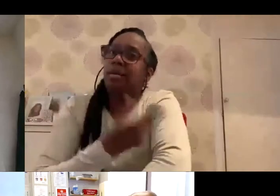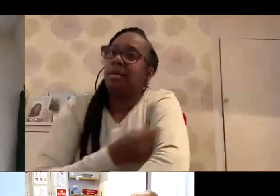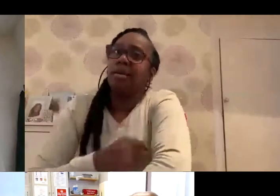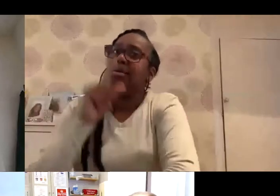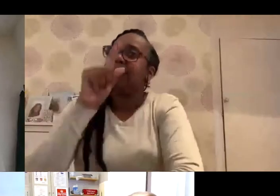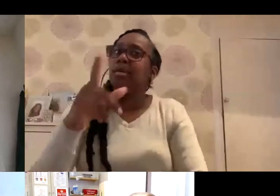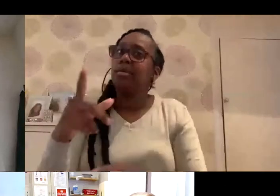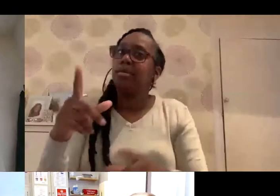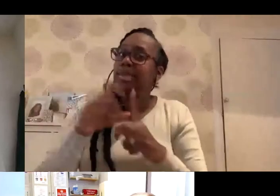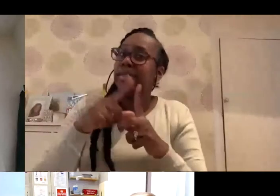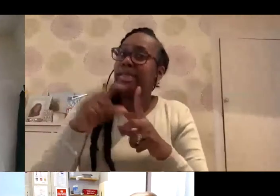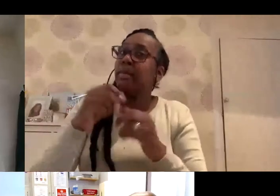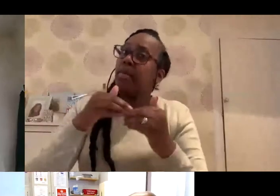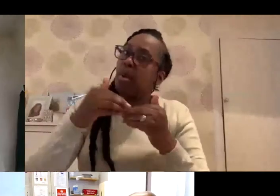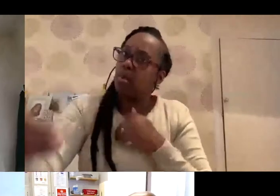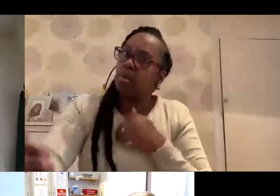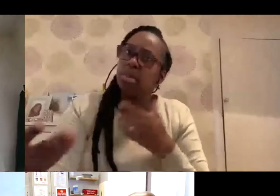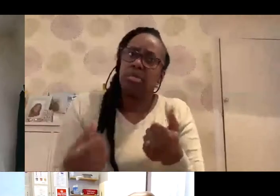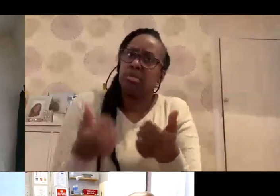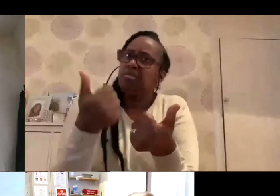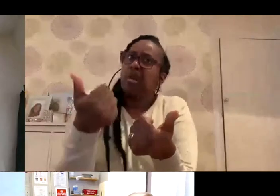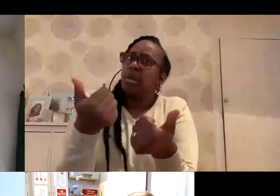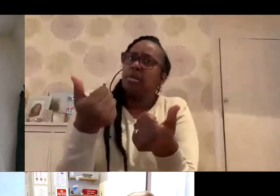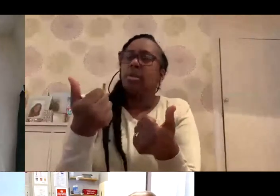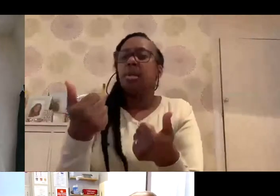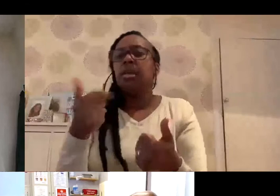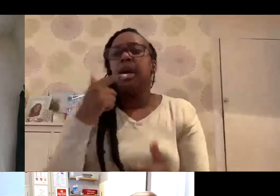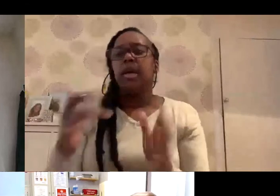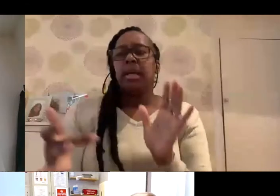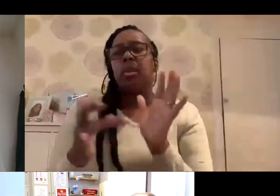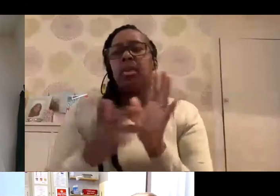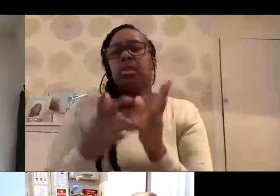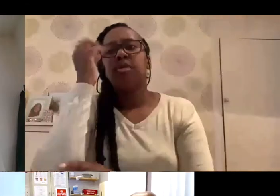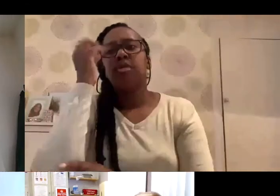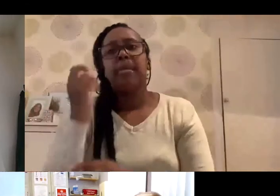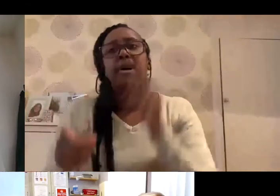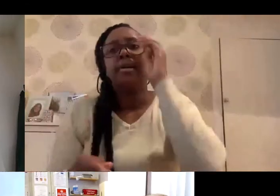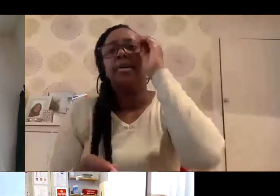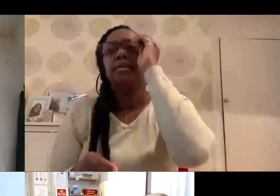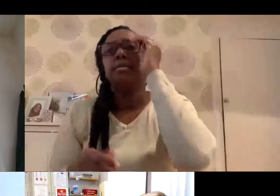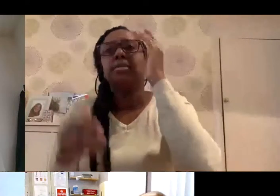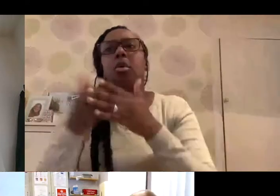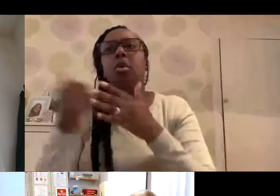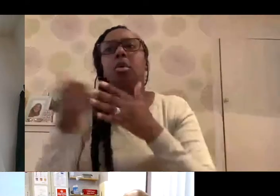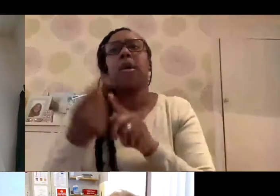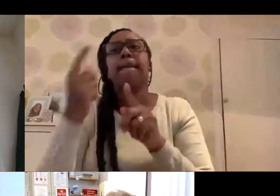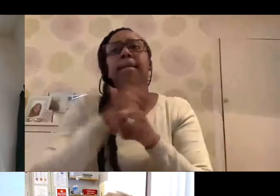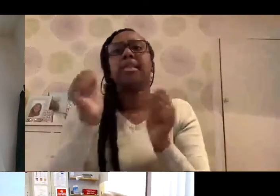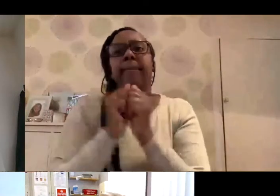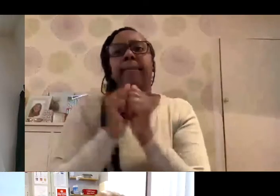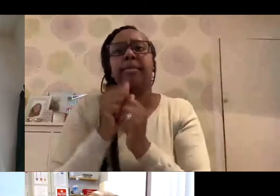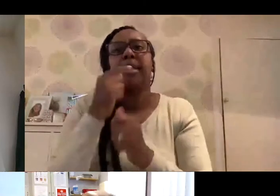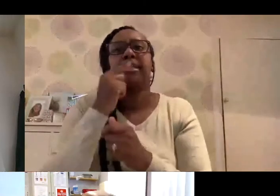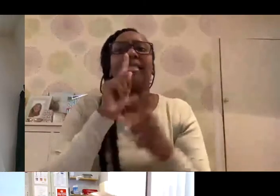onwards in our hospital. And I think that is important to remember, because we can always go back to papers, and that